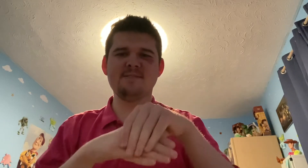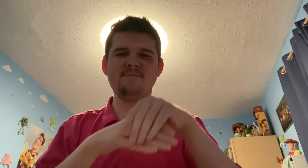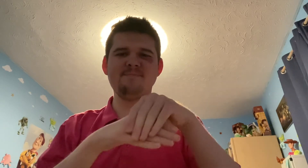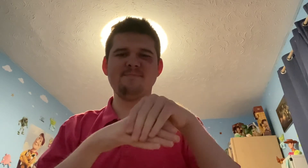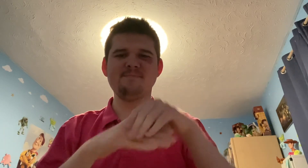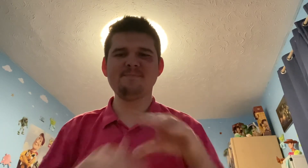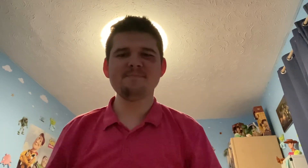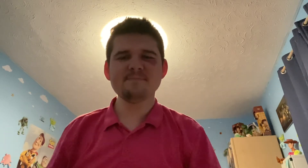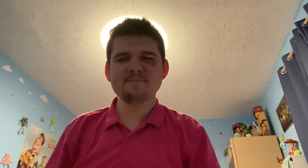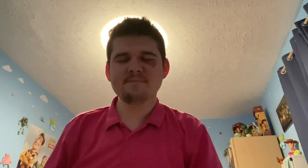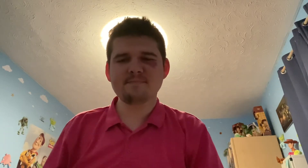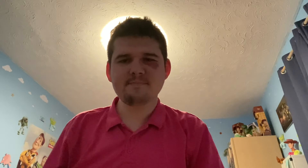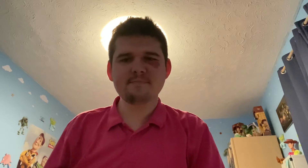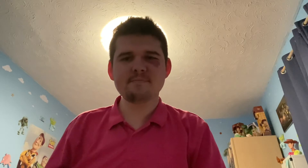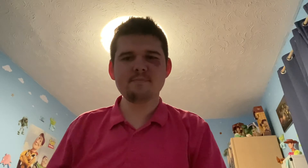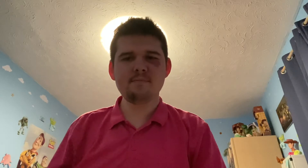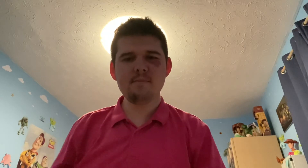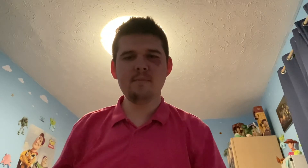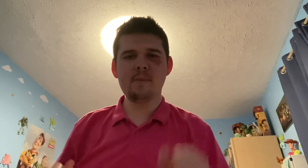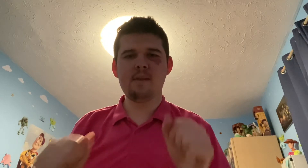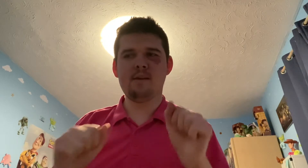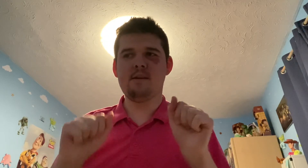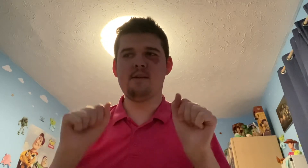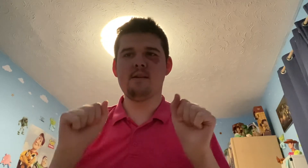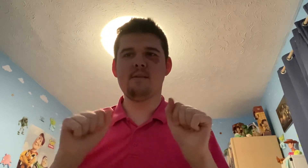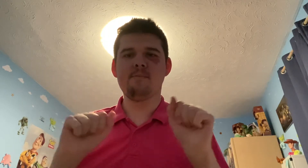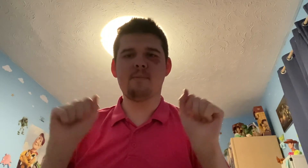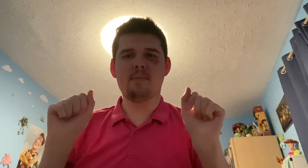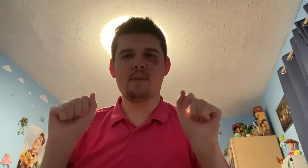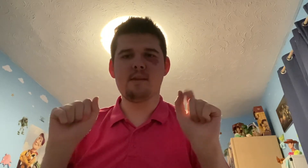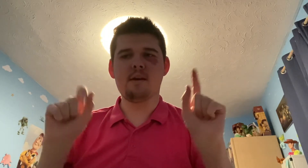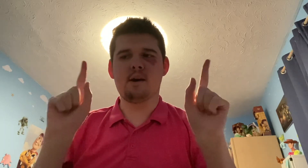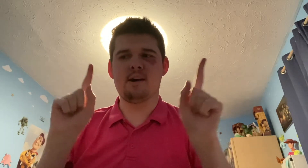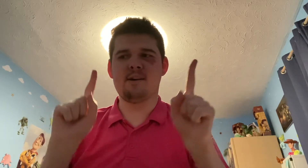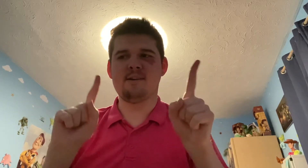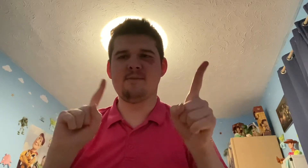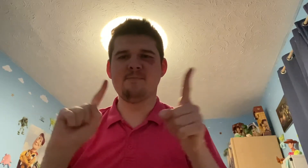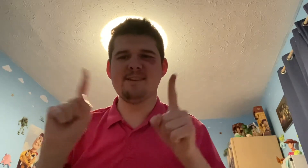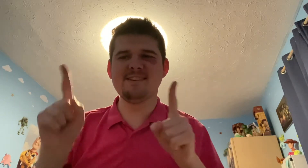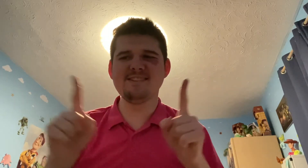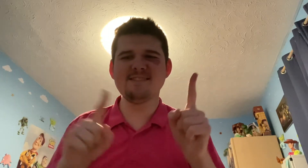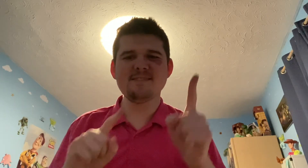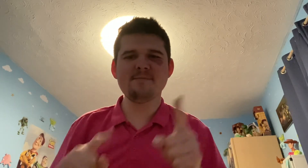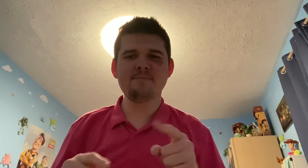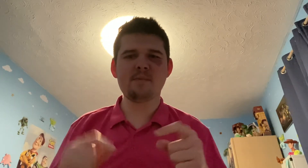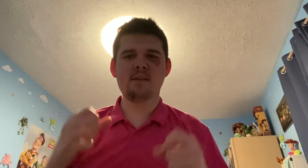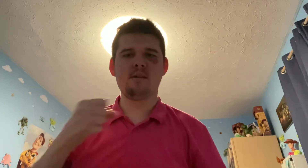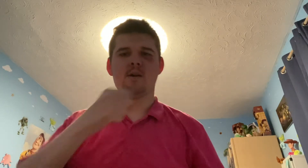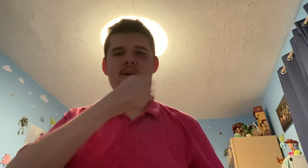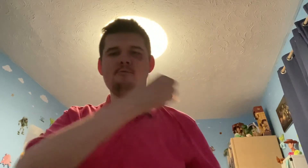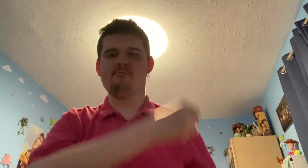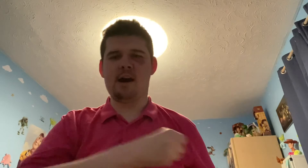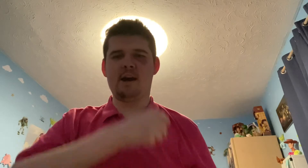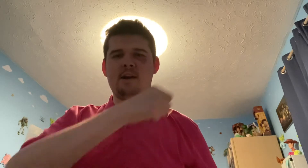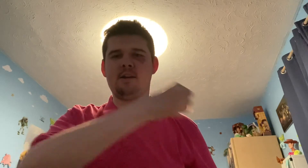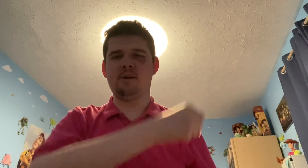and railway